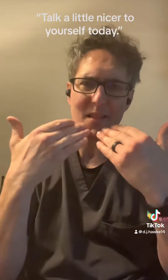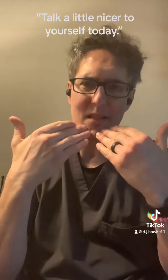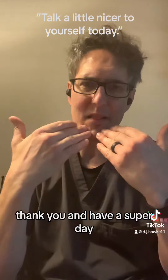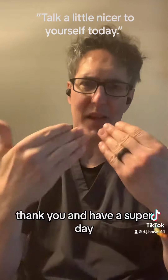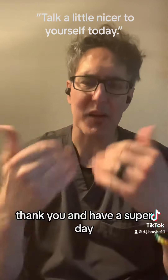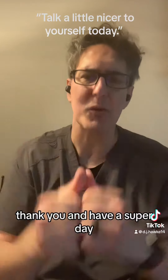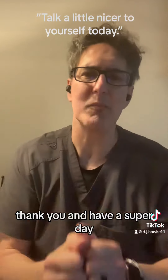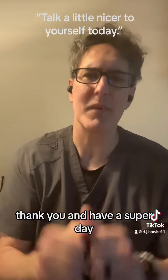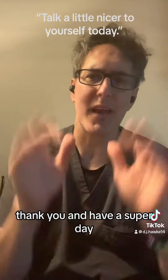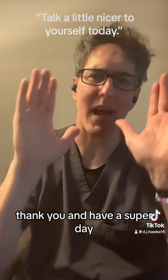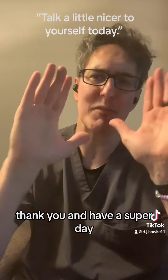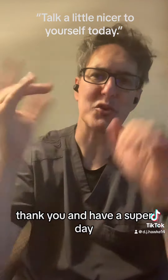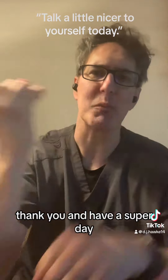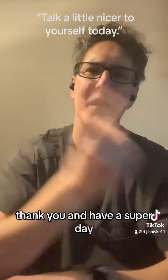Thank you and have a super day.